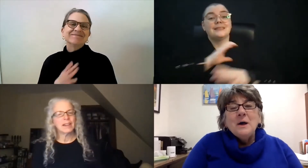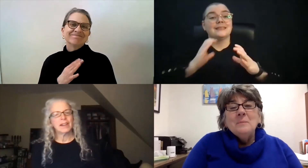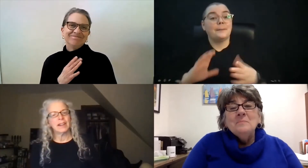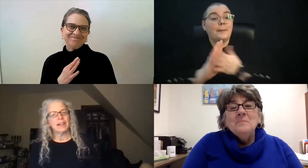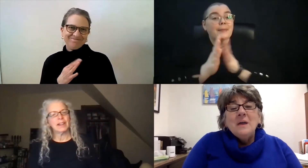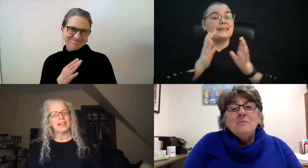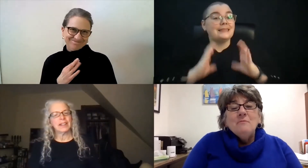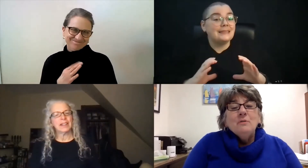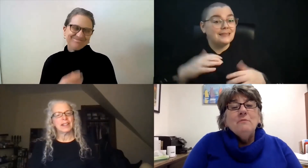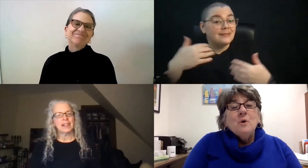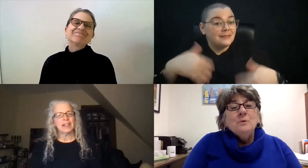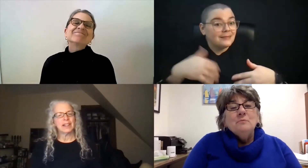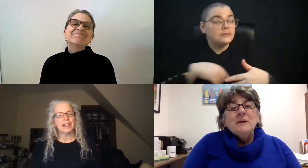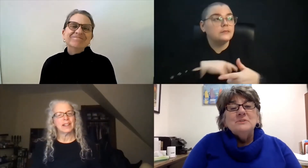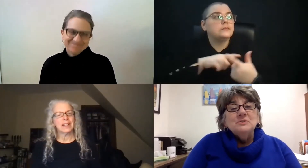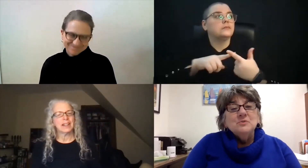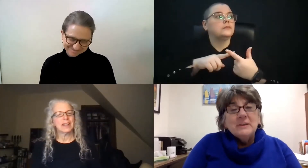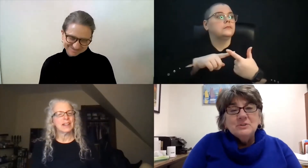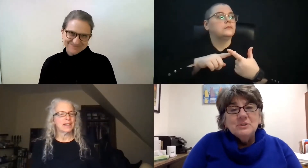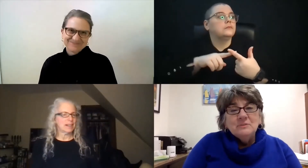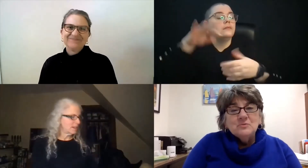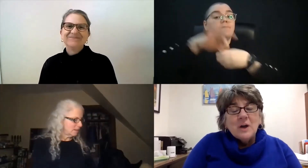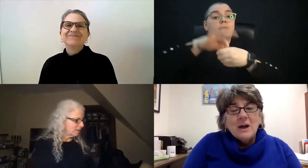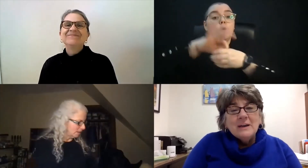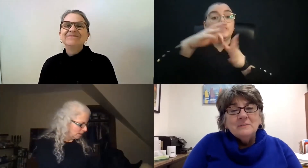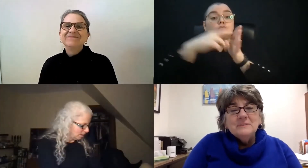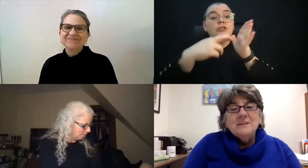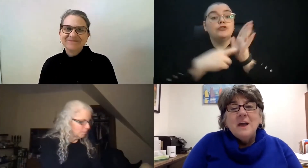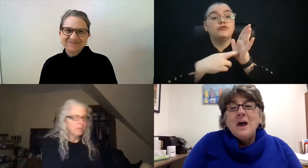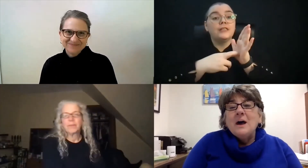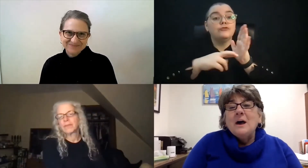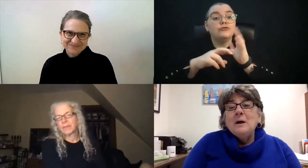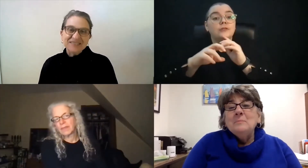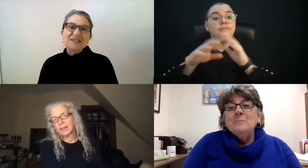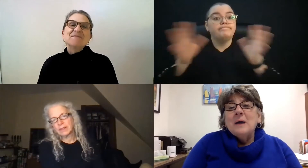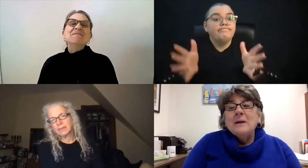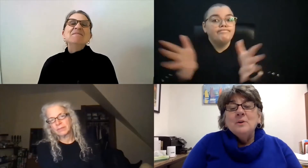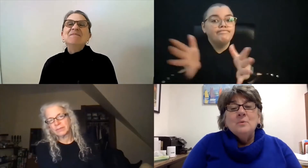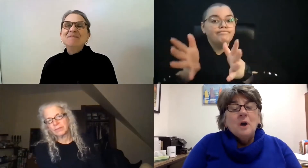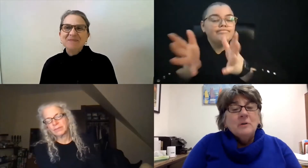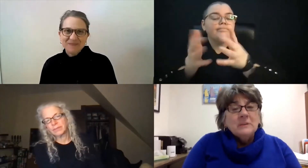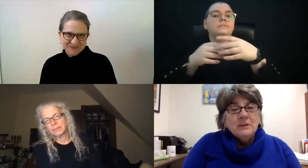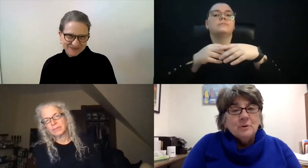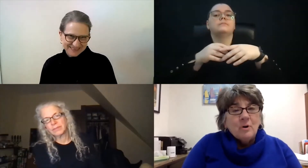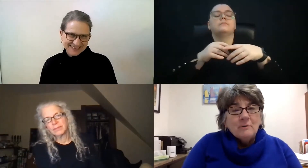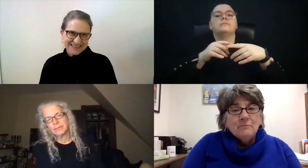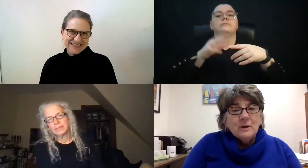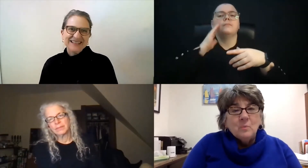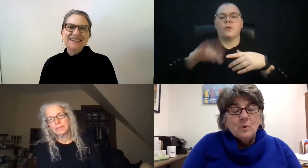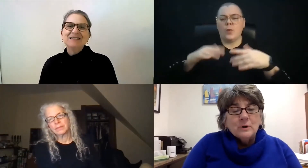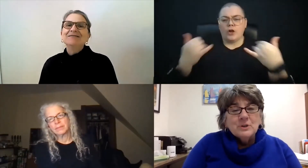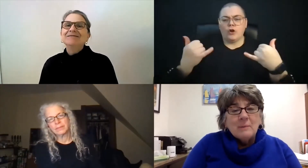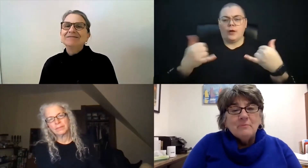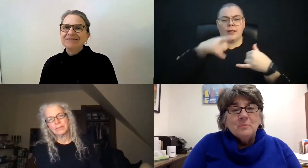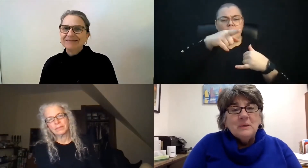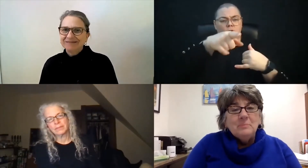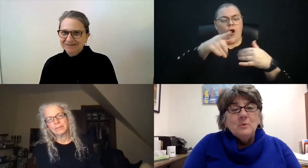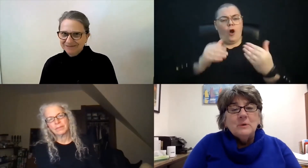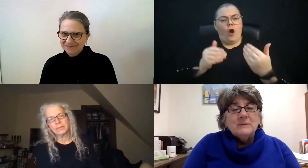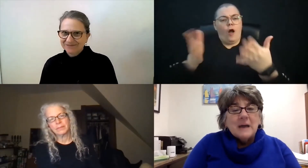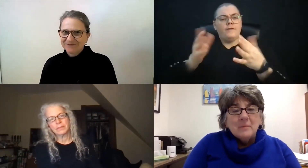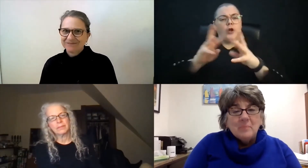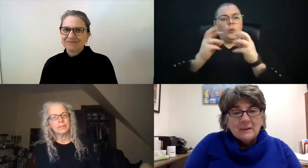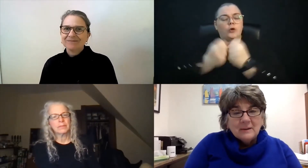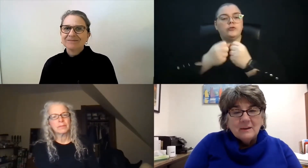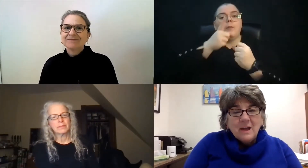for voter registration drives. I know currently you're offering a workshop for people